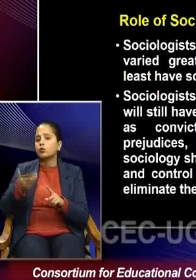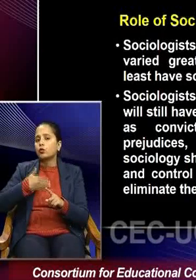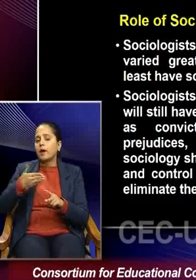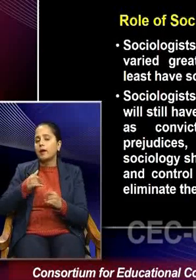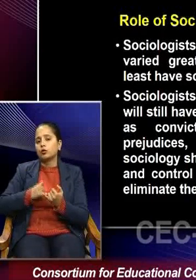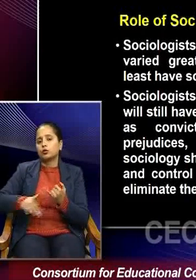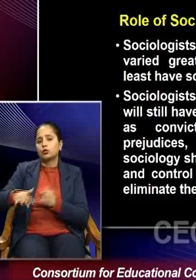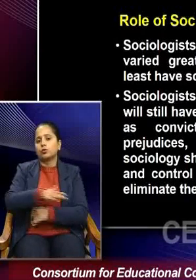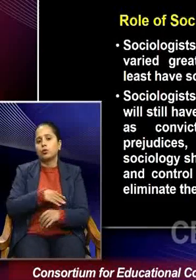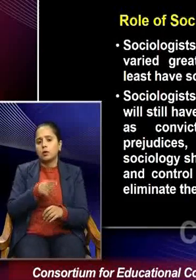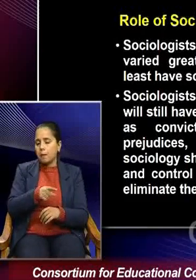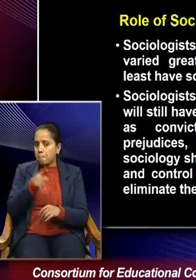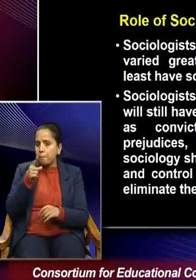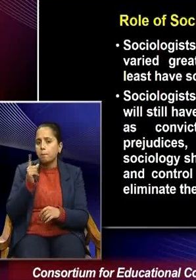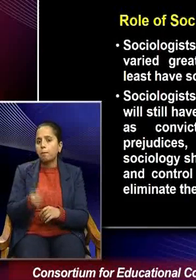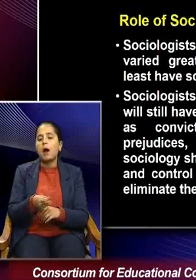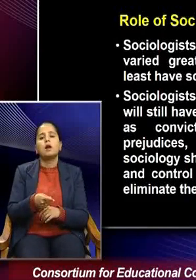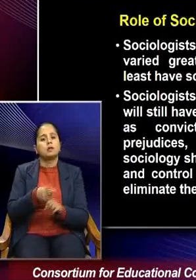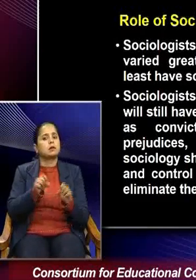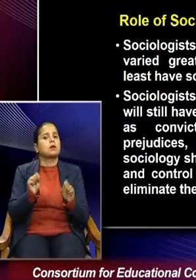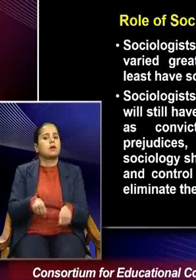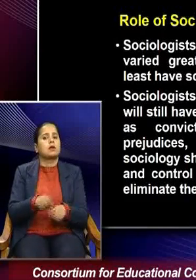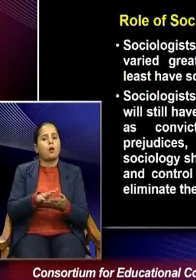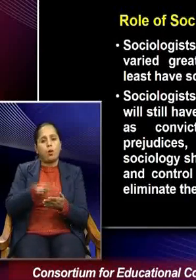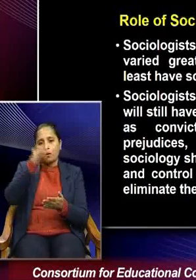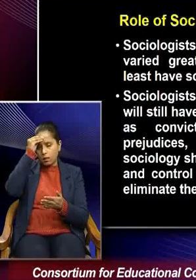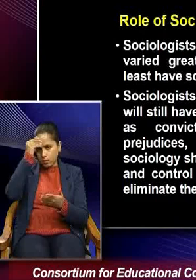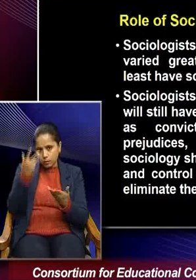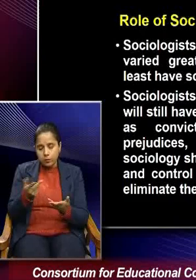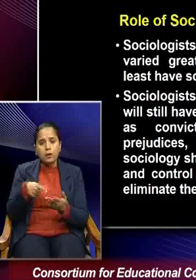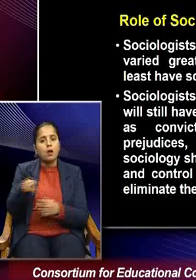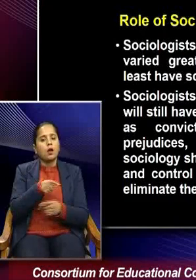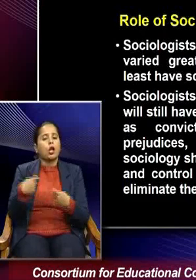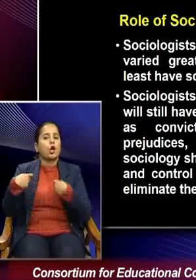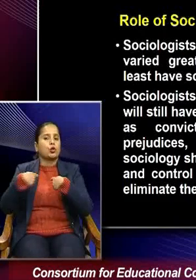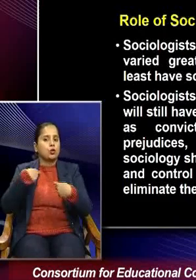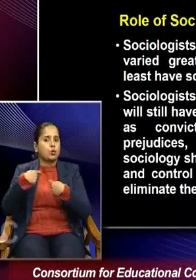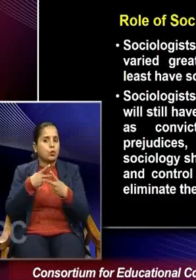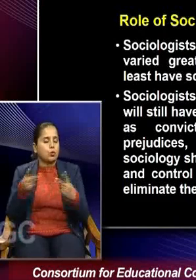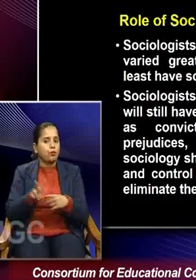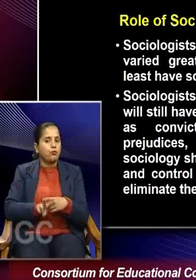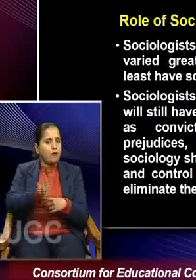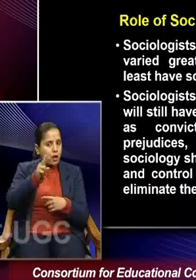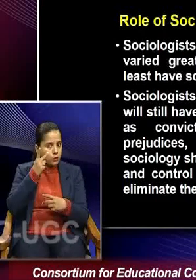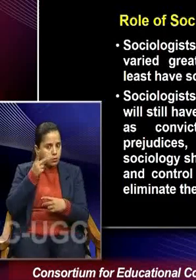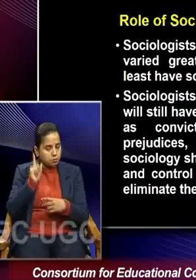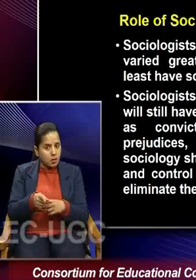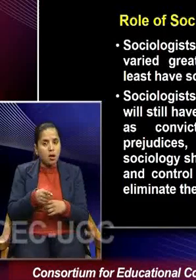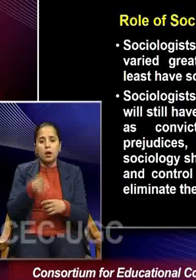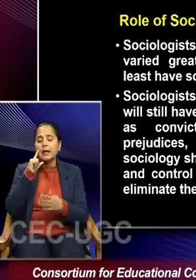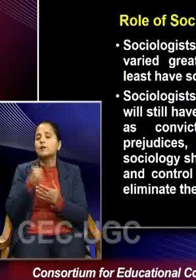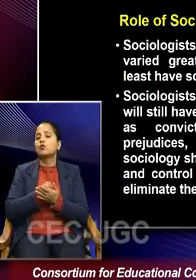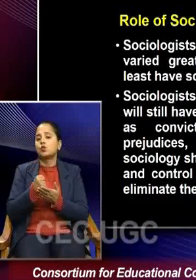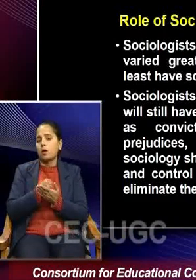they should be able to learn, to control these values and try